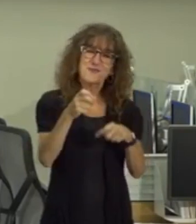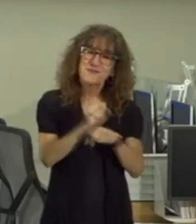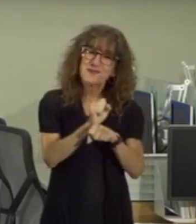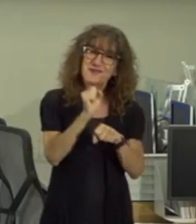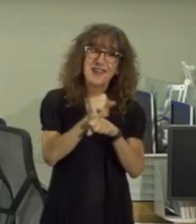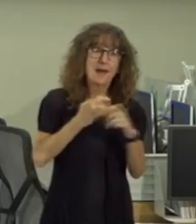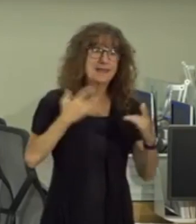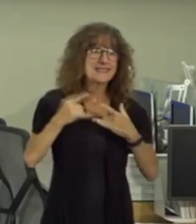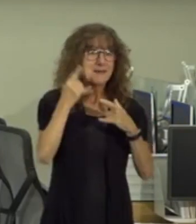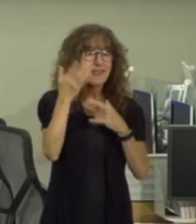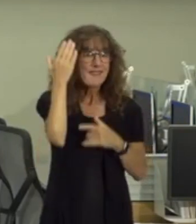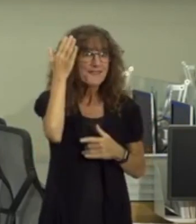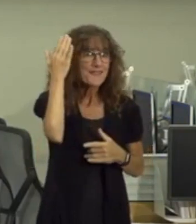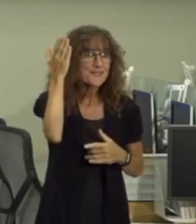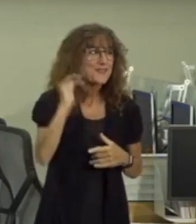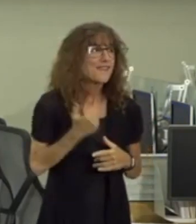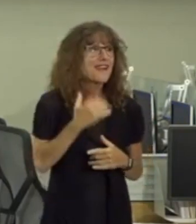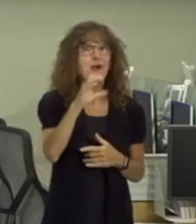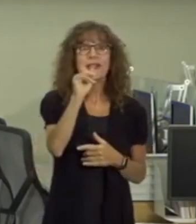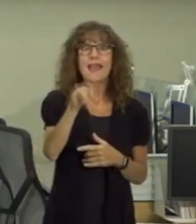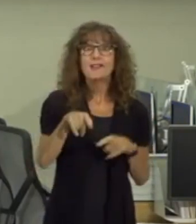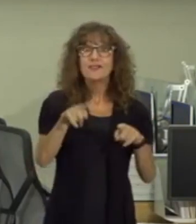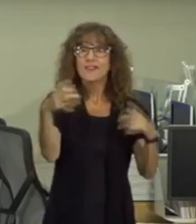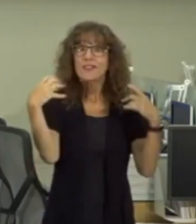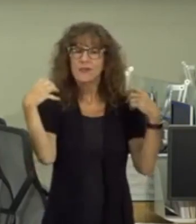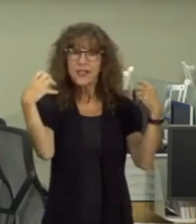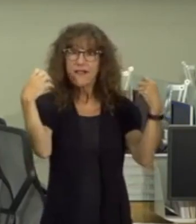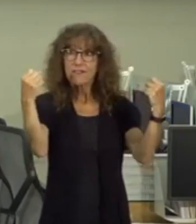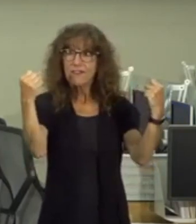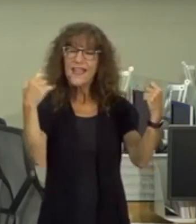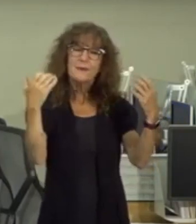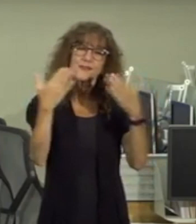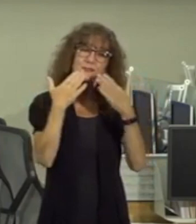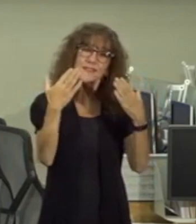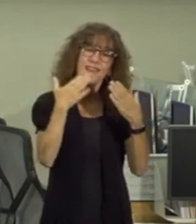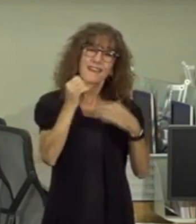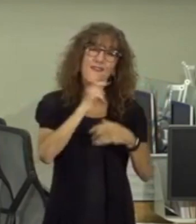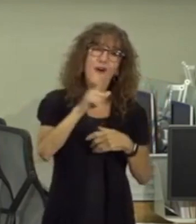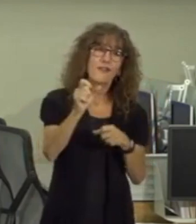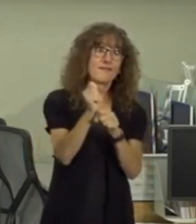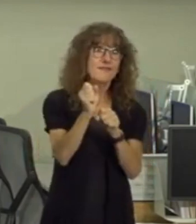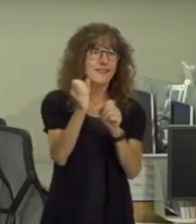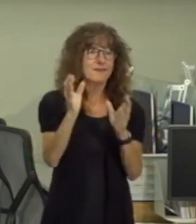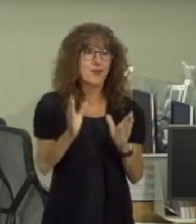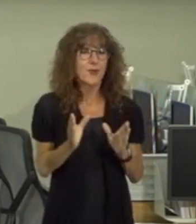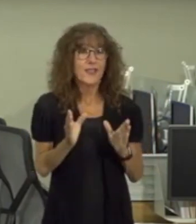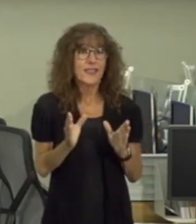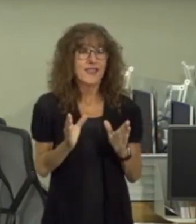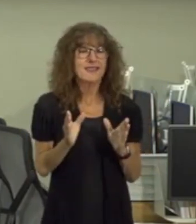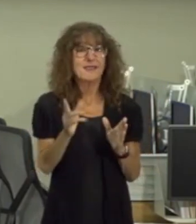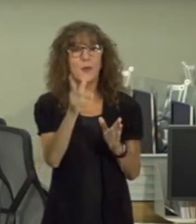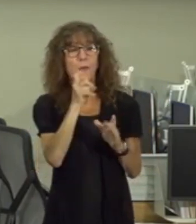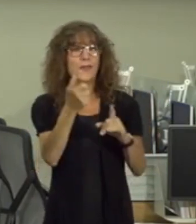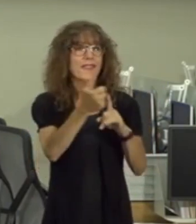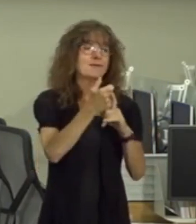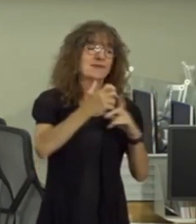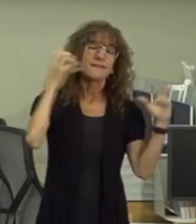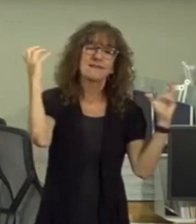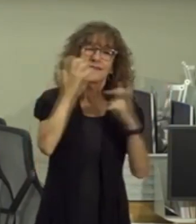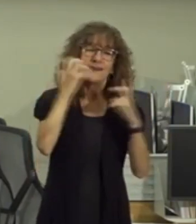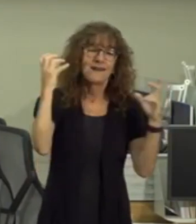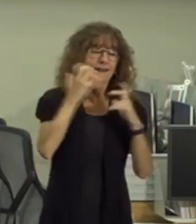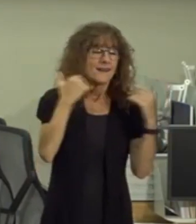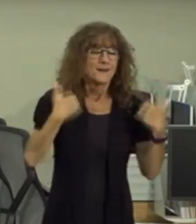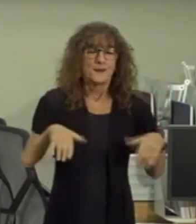i'm excited about the future of our county during this recovery and i want to thank all of our employees who have been amazing